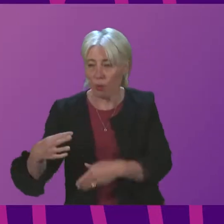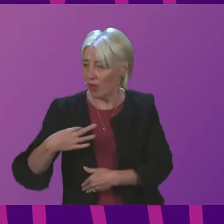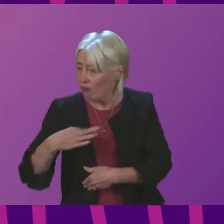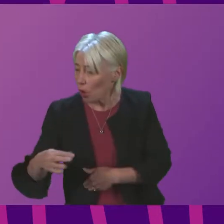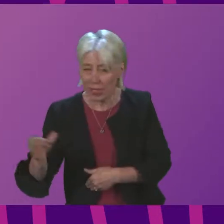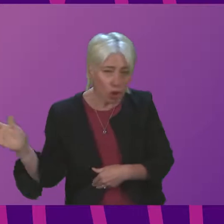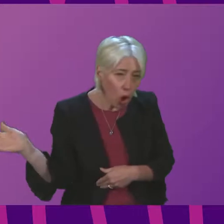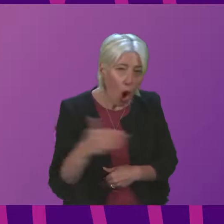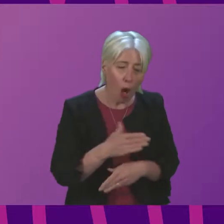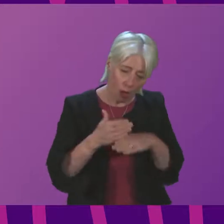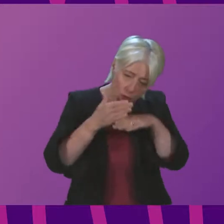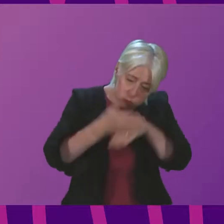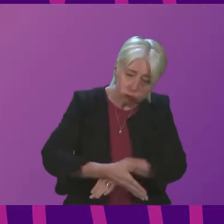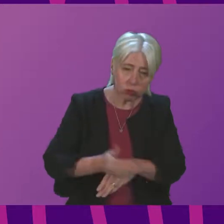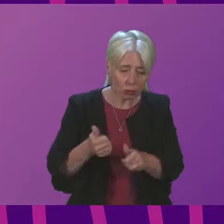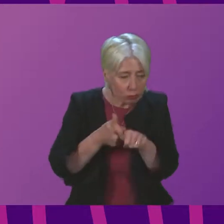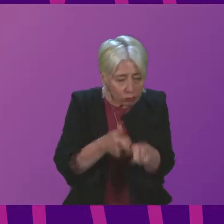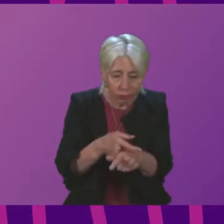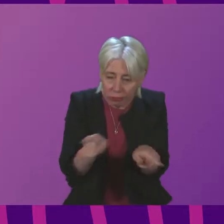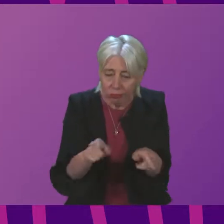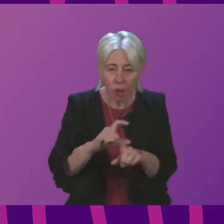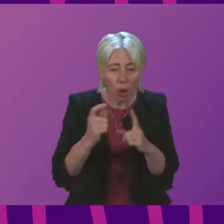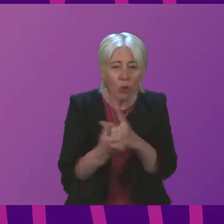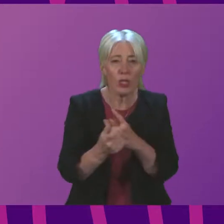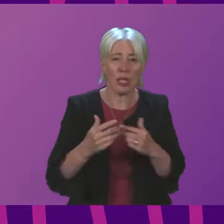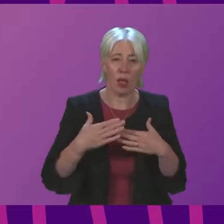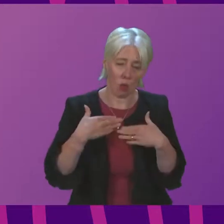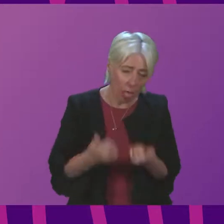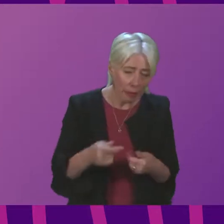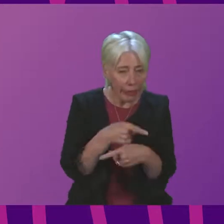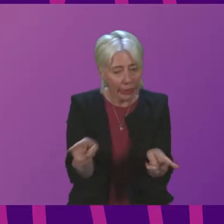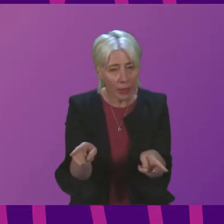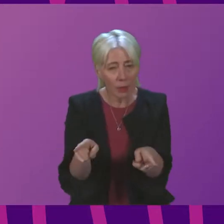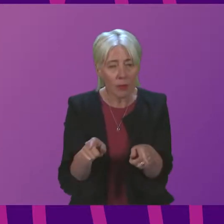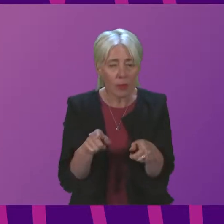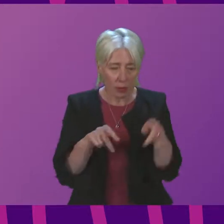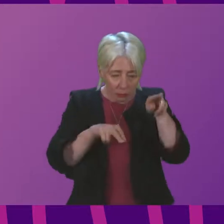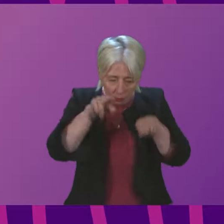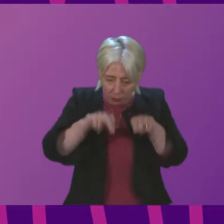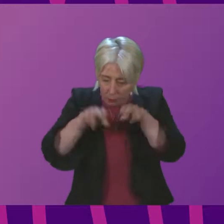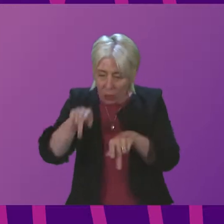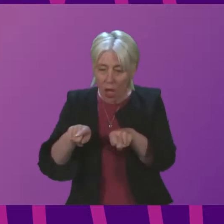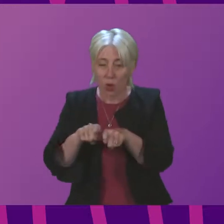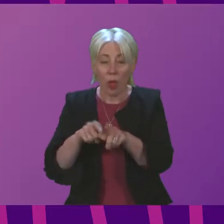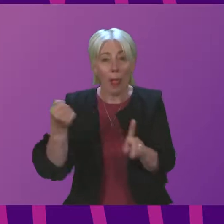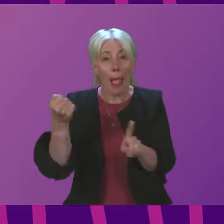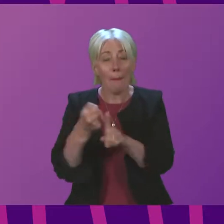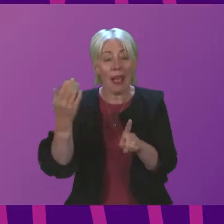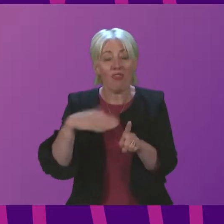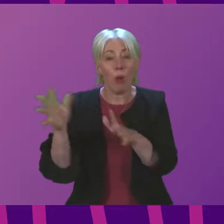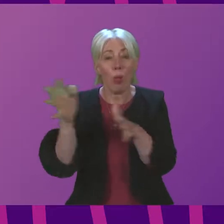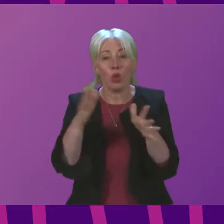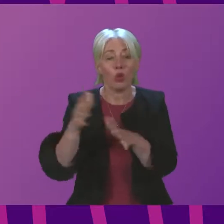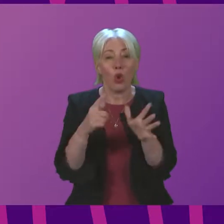significantly to neighbourhood well-being and resilience. We have been monitoring progress to address Storm Arwen's impacts closely,